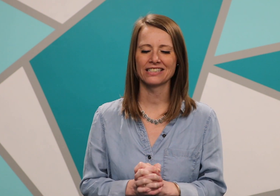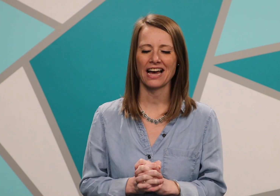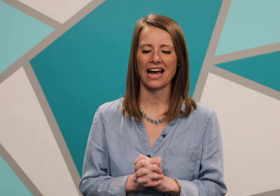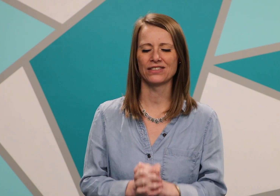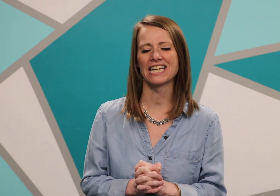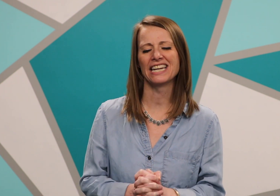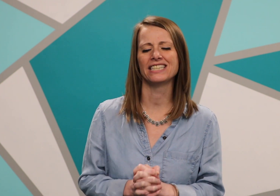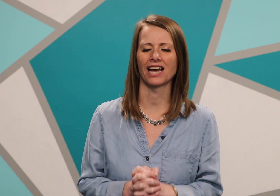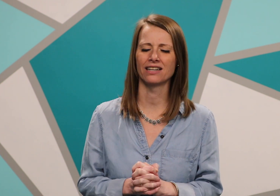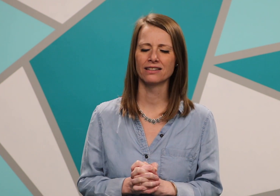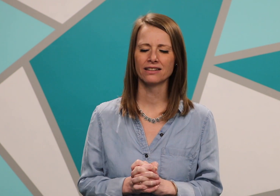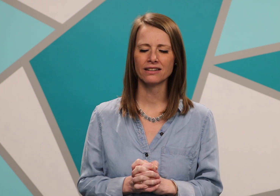I've said and done